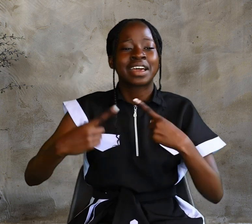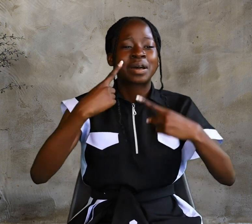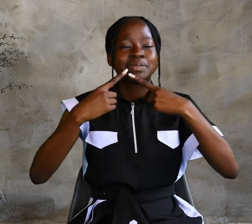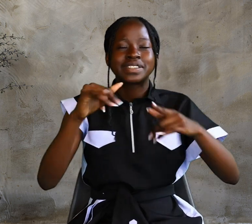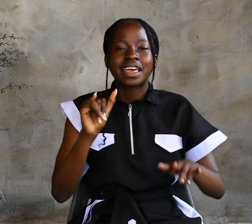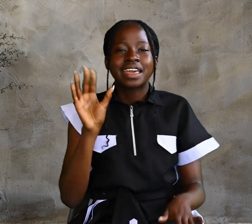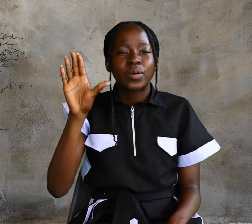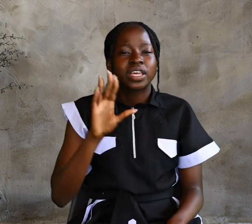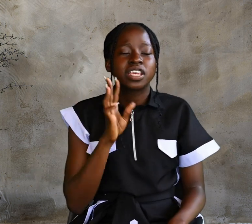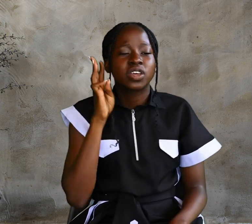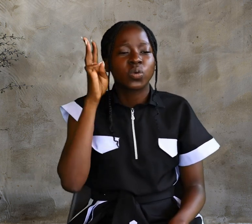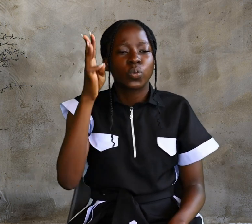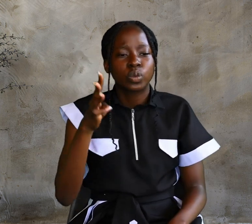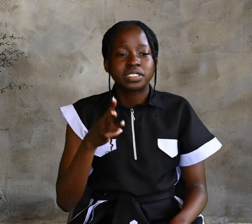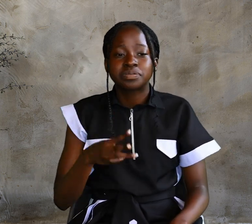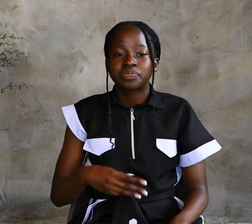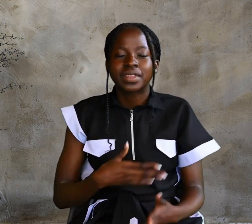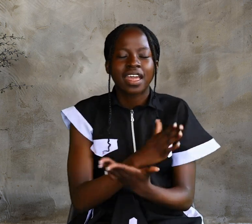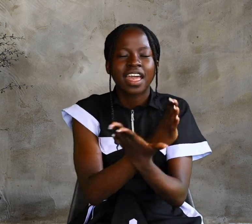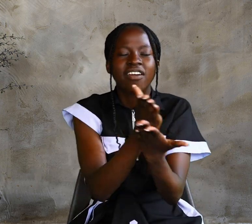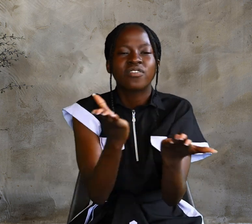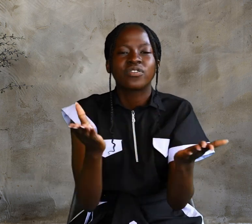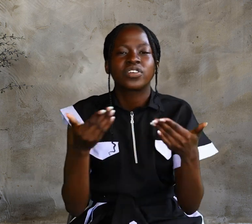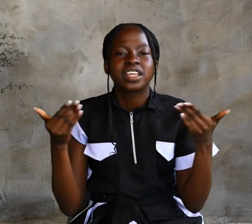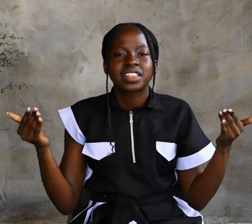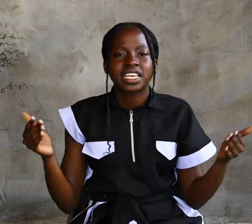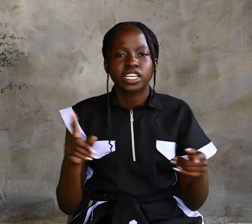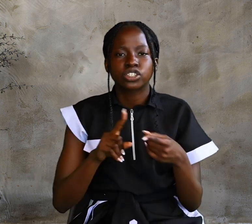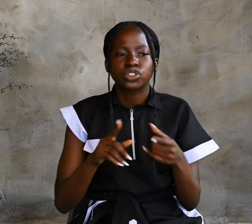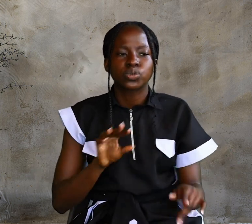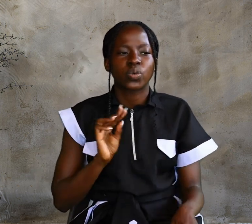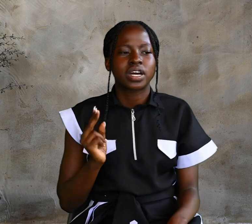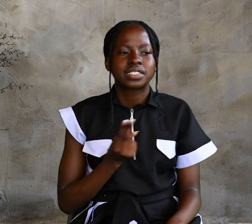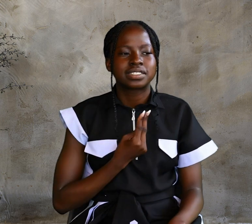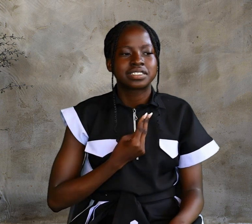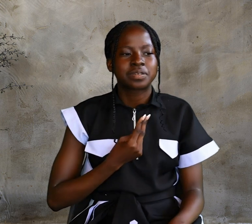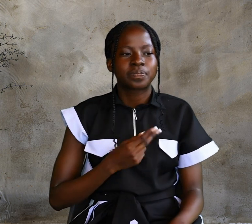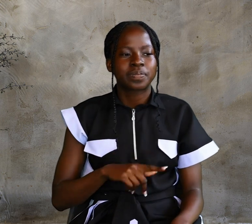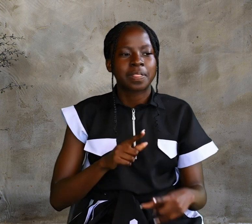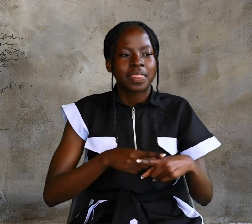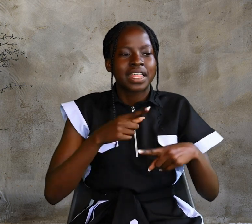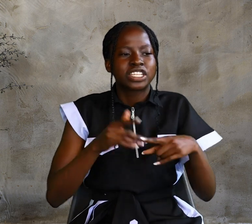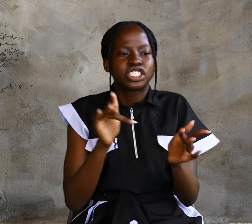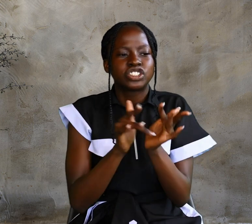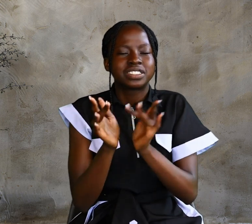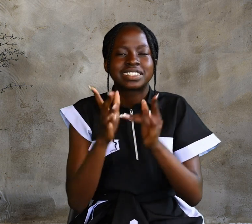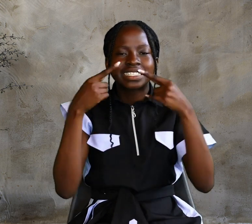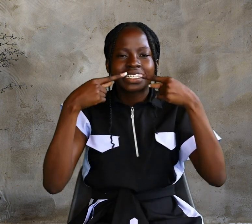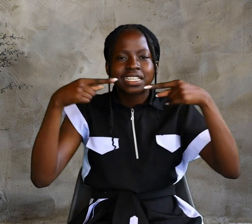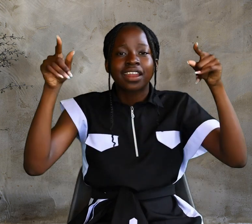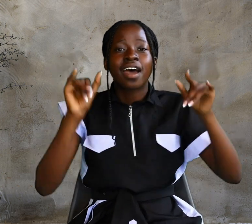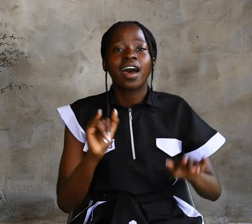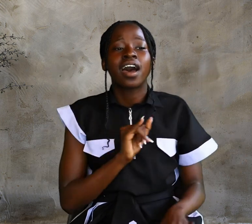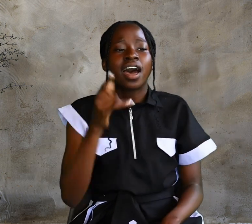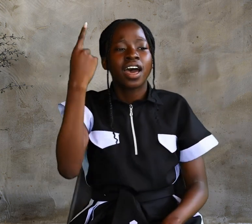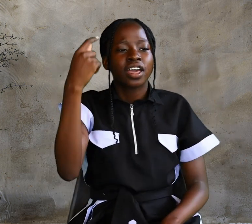comes, he will explain everything to us. Then Jesus declared, I, the one